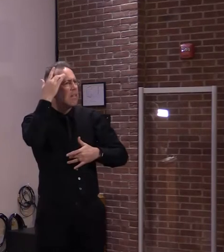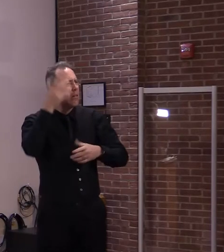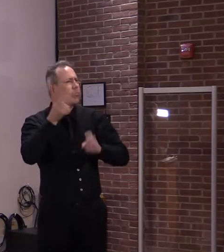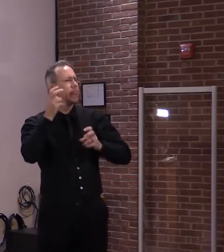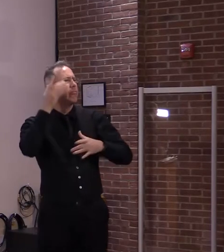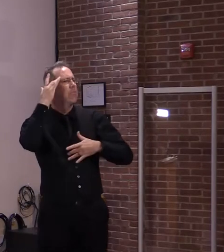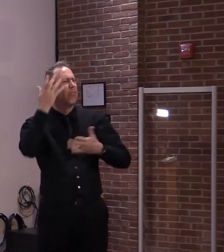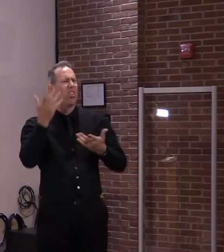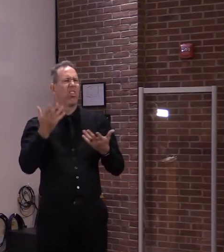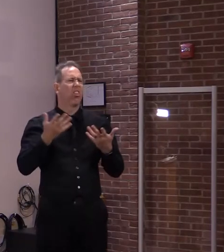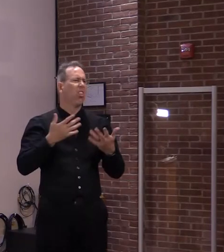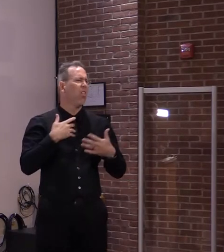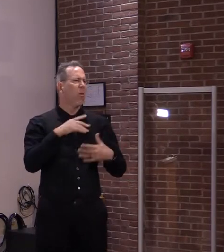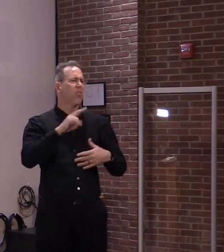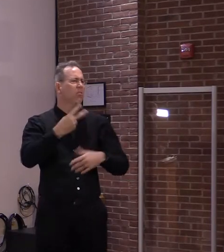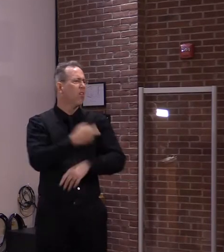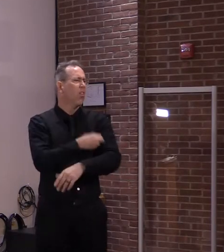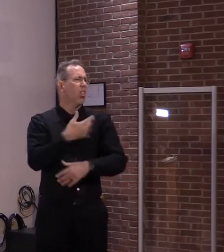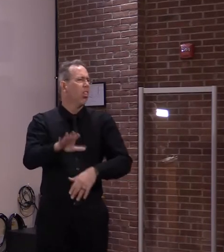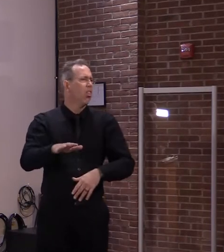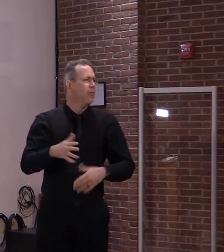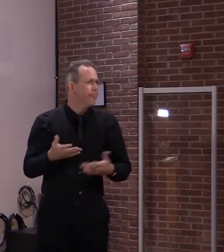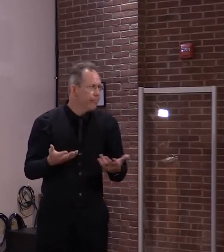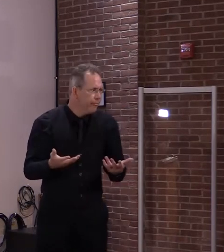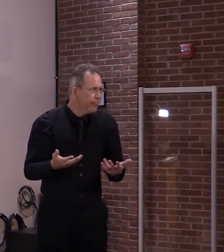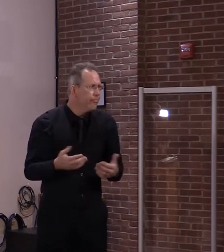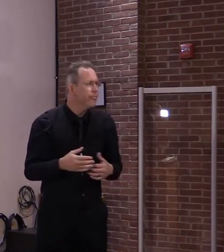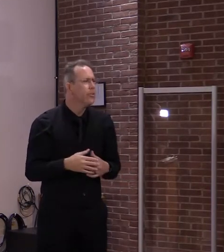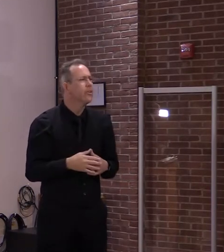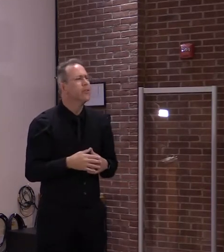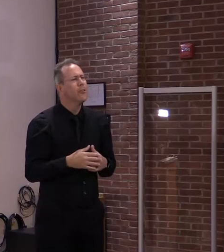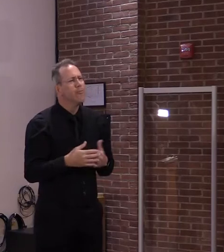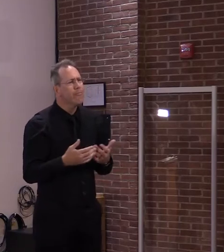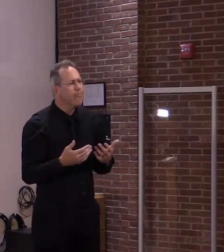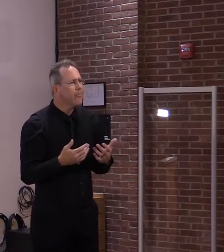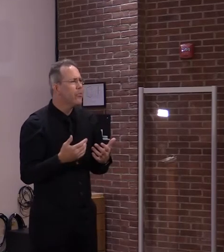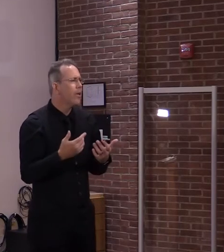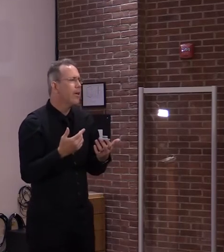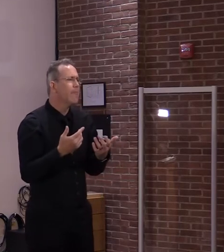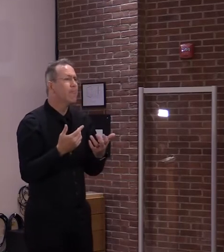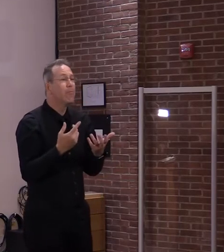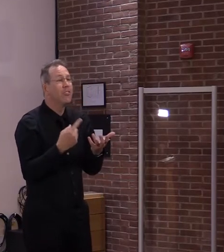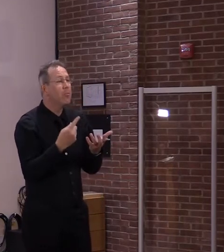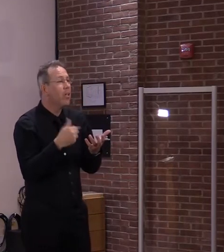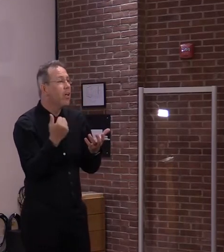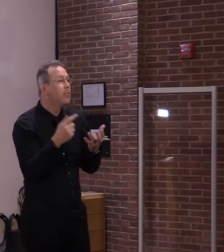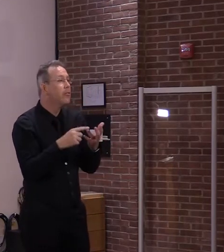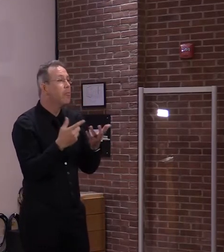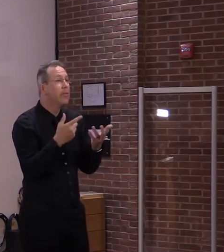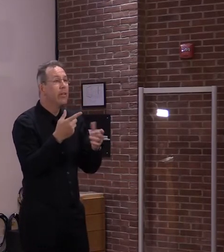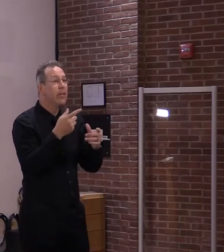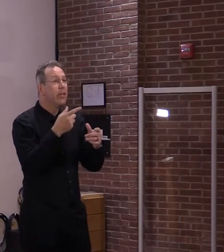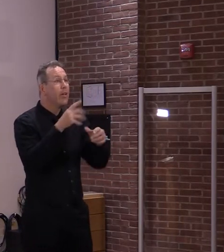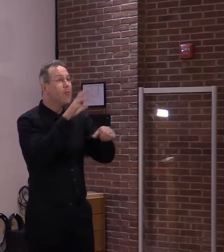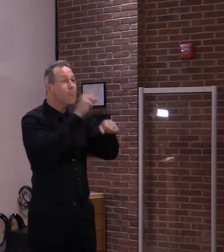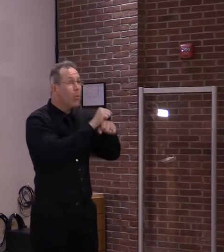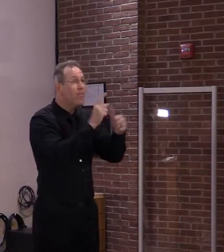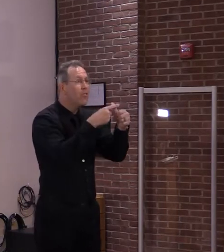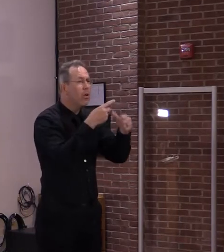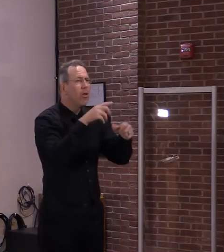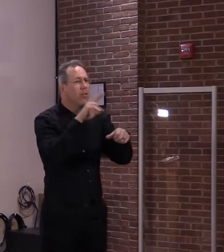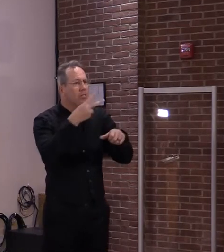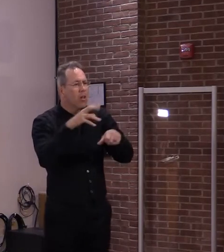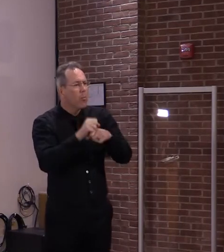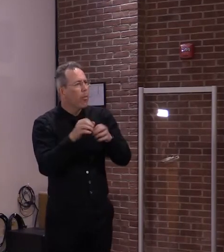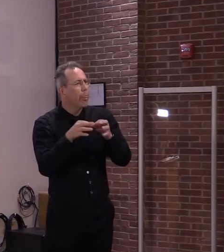get their second dose. On rare occasions, I suppose the person might not be alive. But that